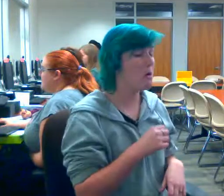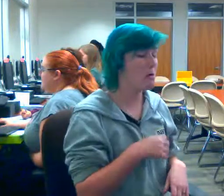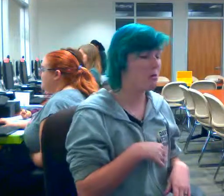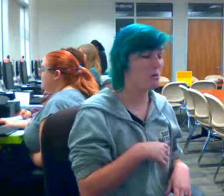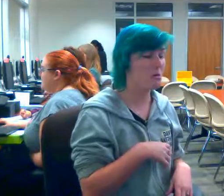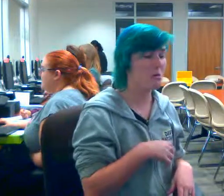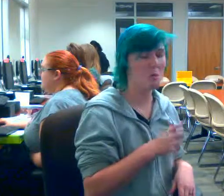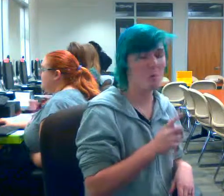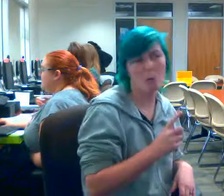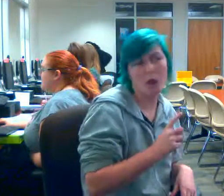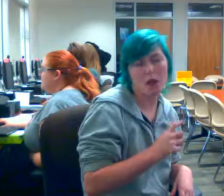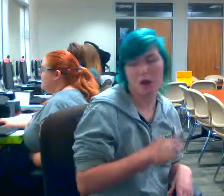I'll be back.